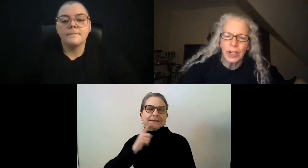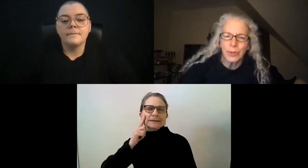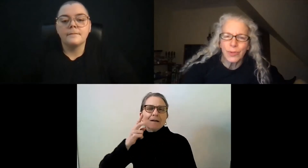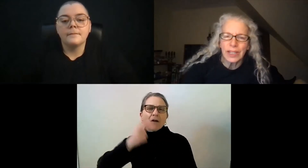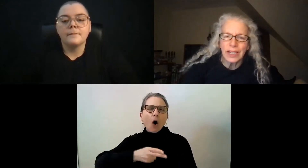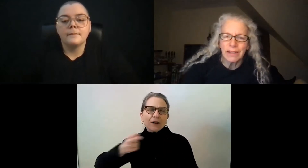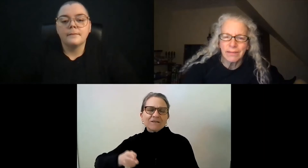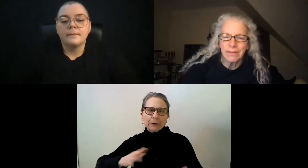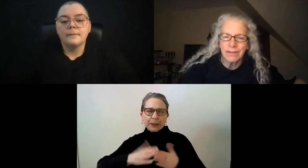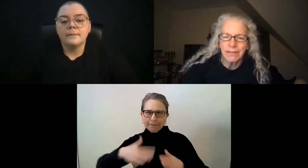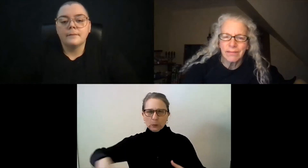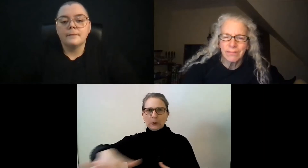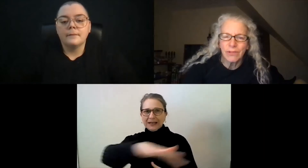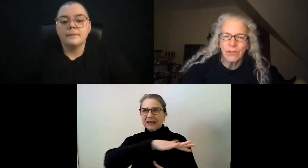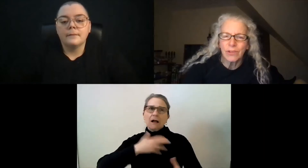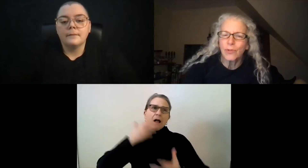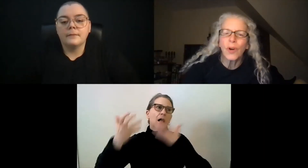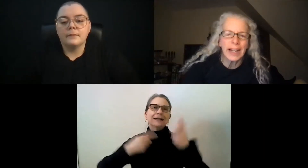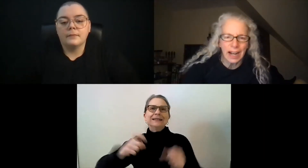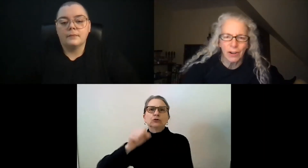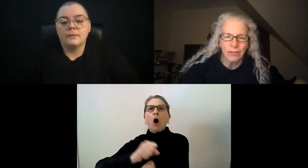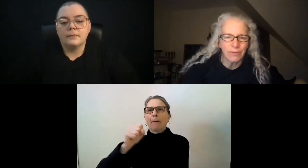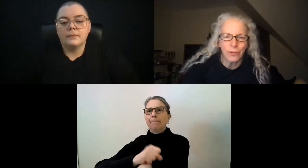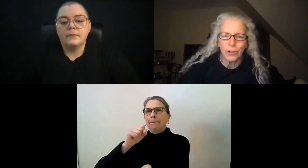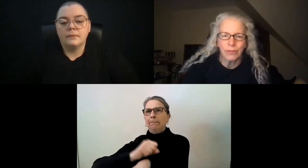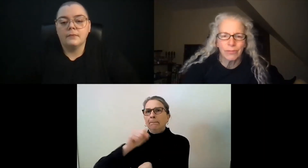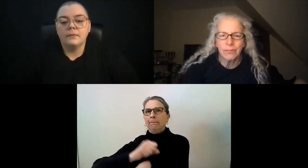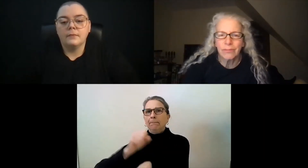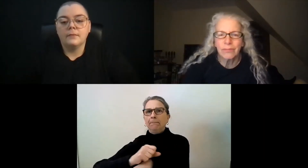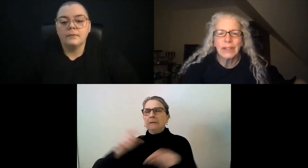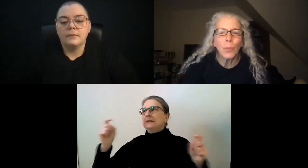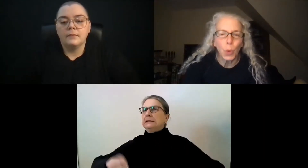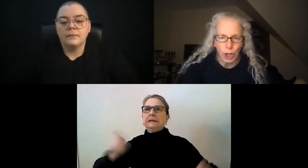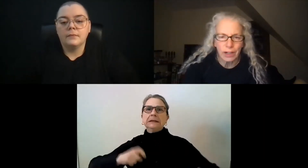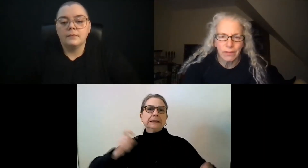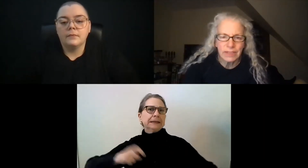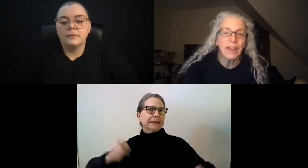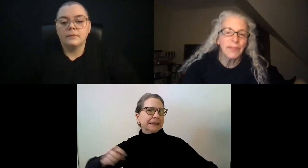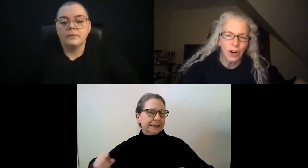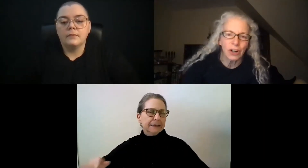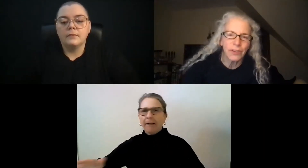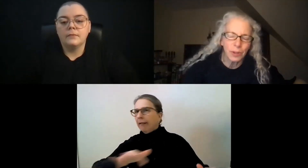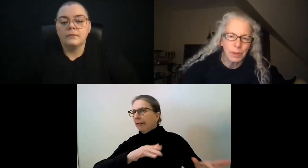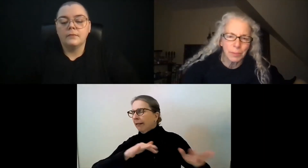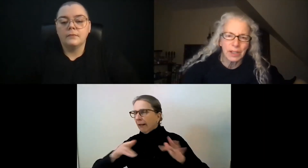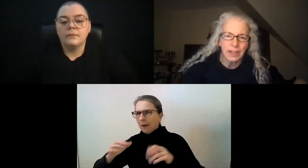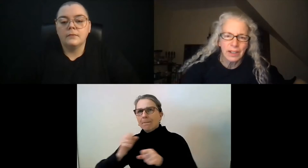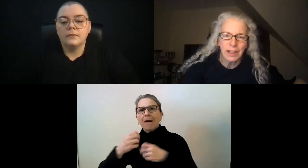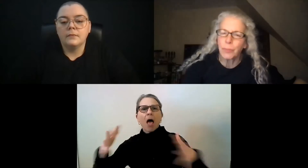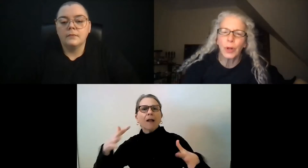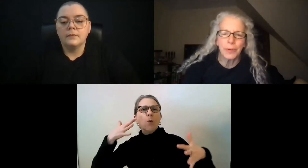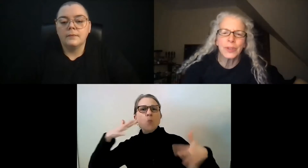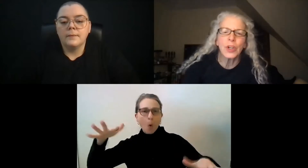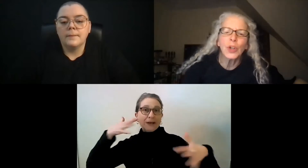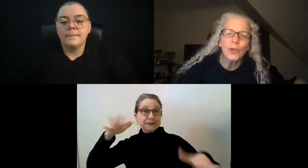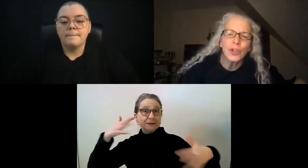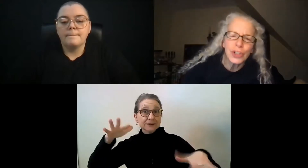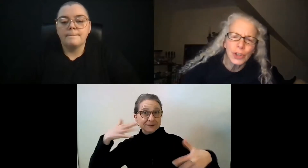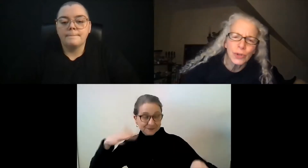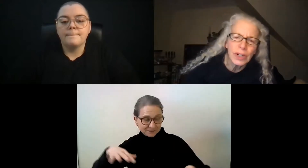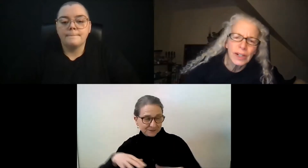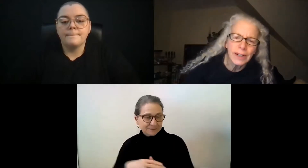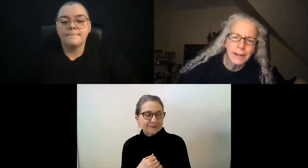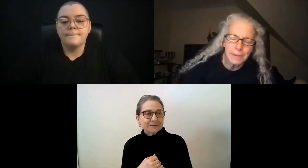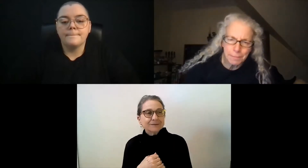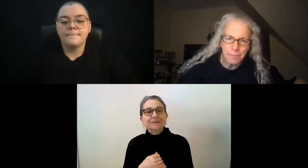community was really crying out for work, deaf and hard-of-hearing people. Employment was a huge